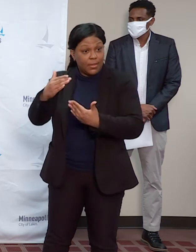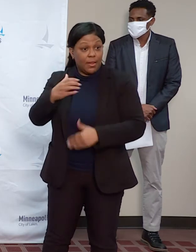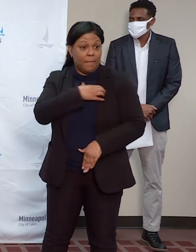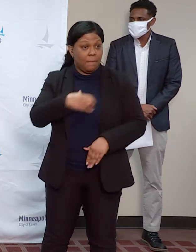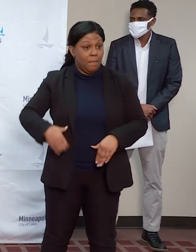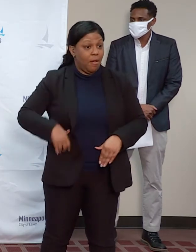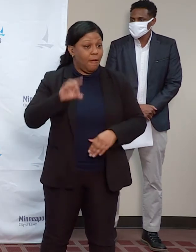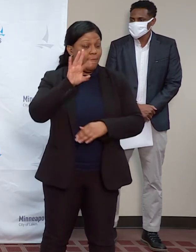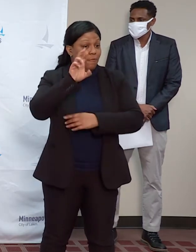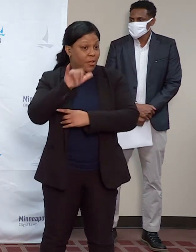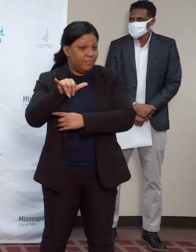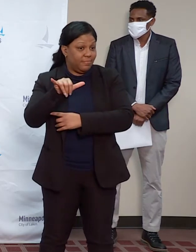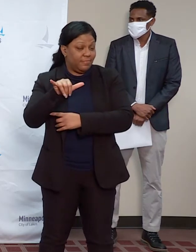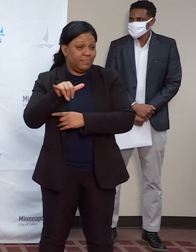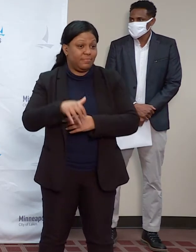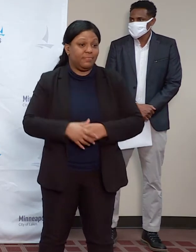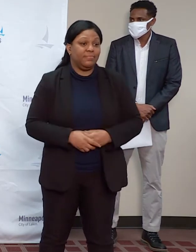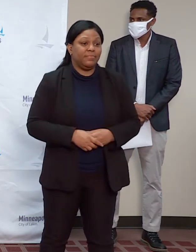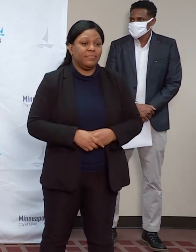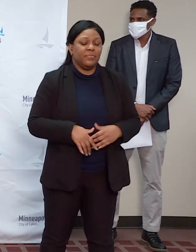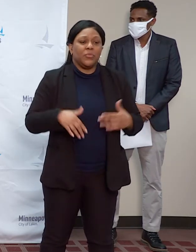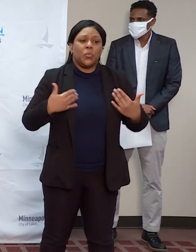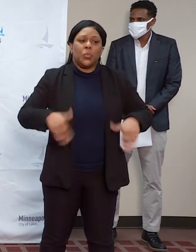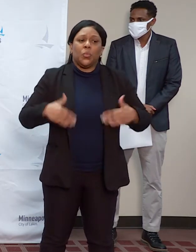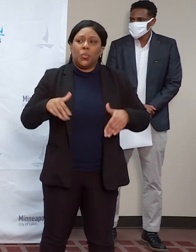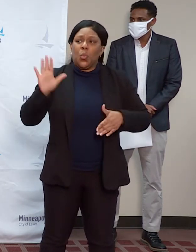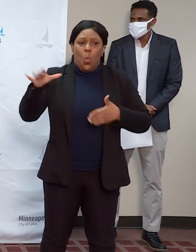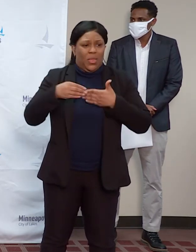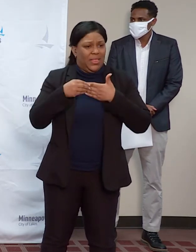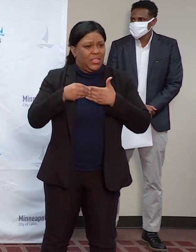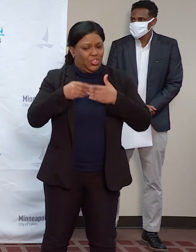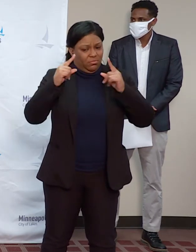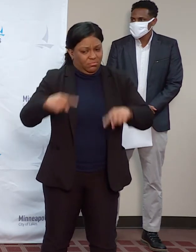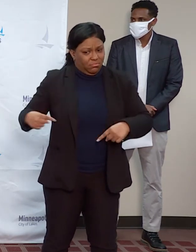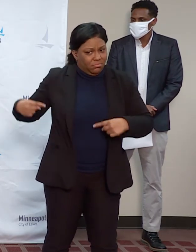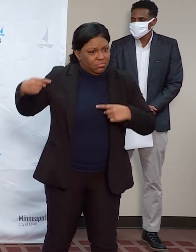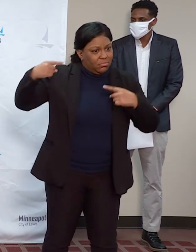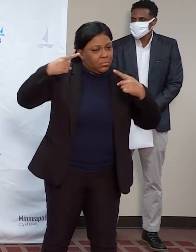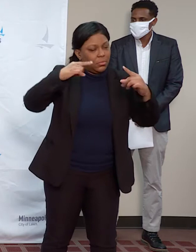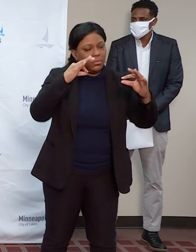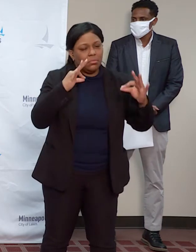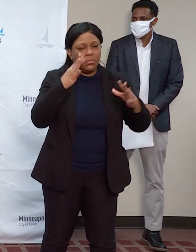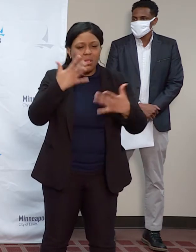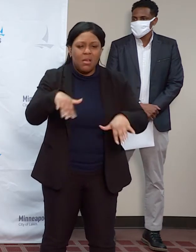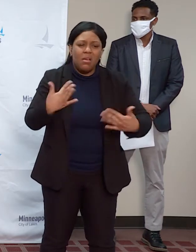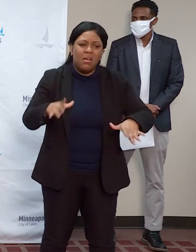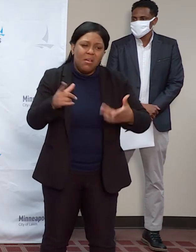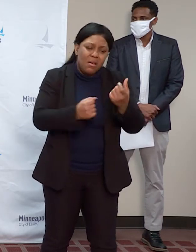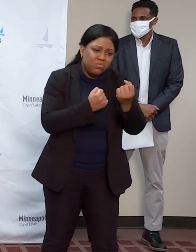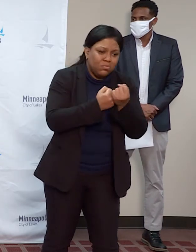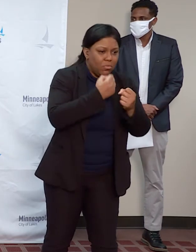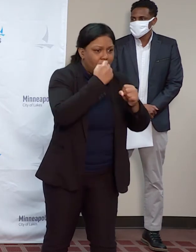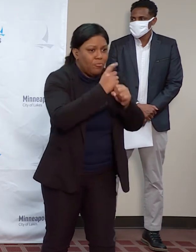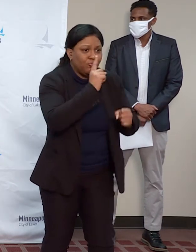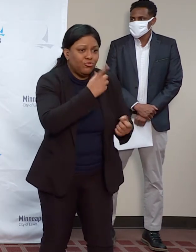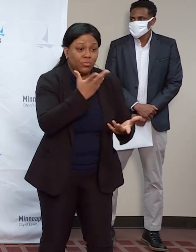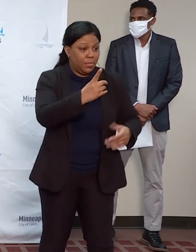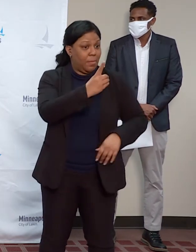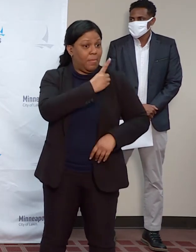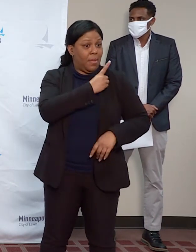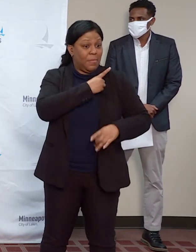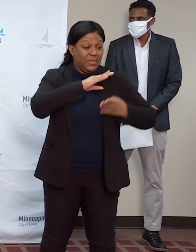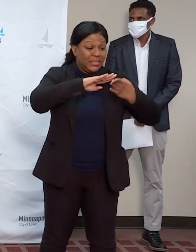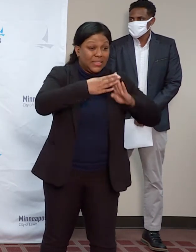really led from the front, has really been supportive of making sure that for the city of Minneapolis, and certainly for the MPD,